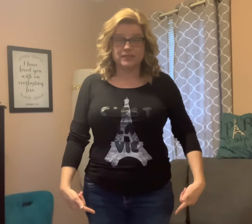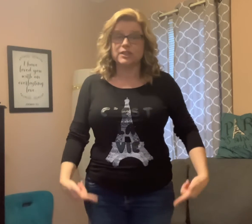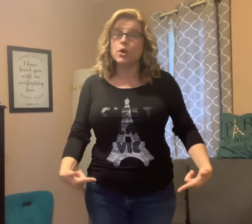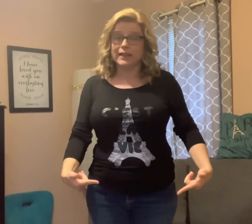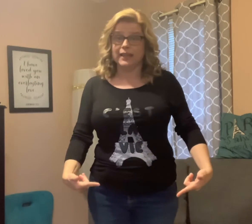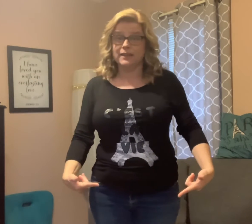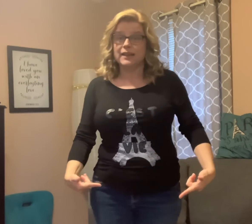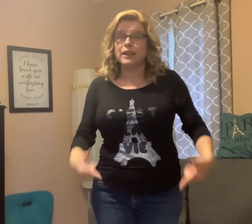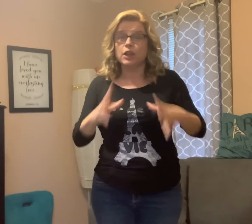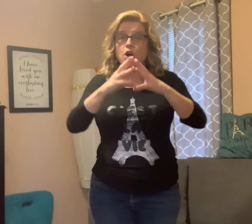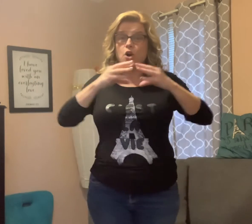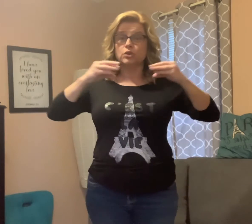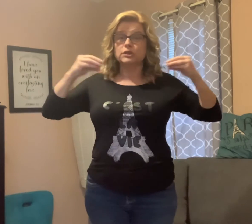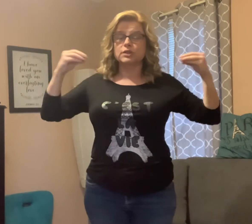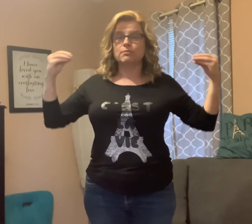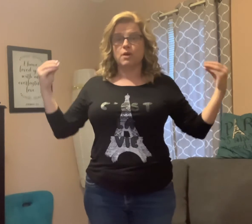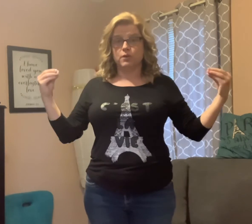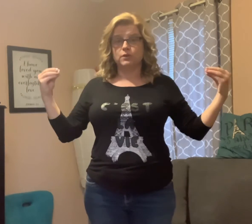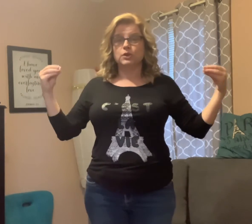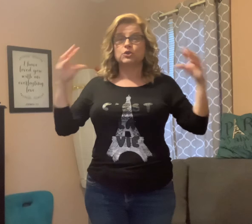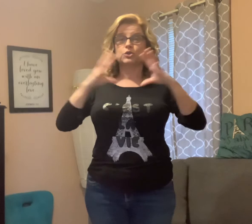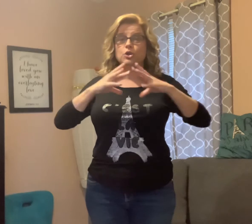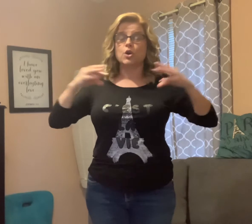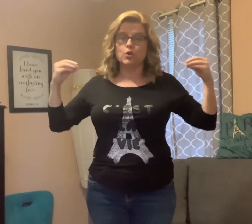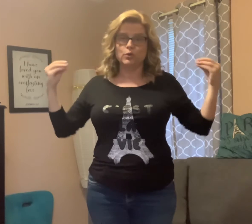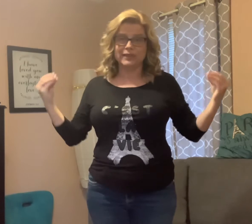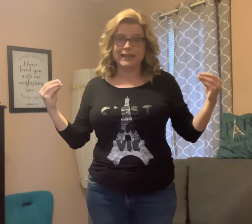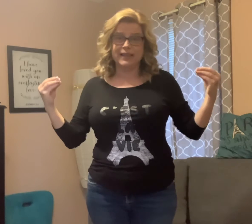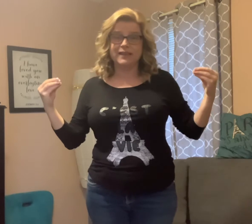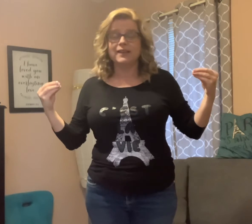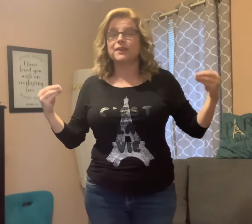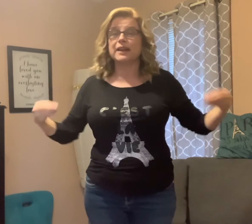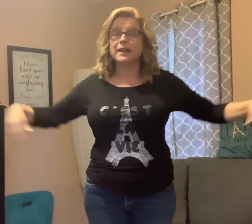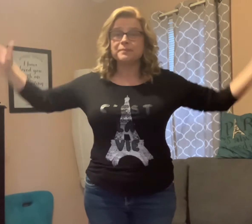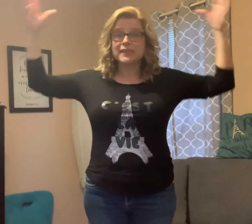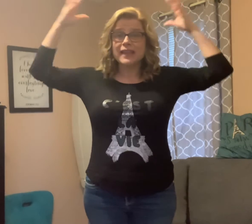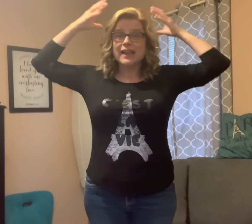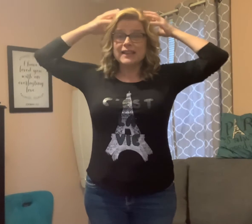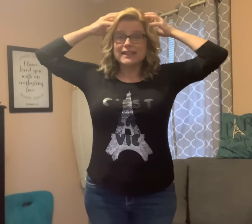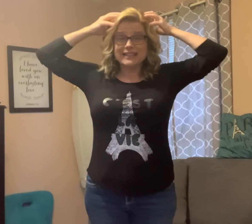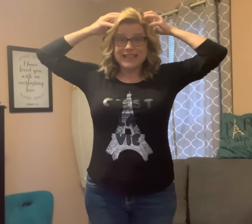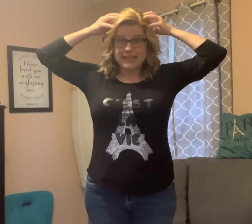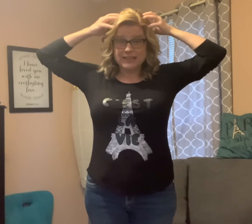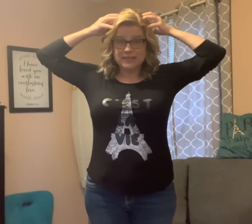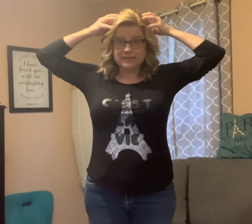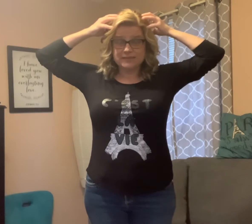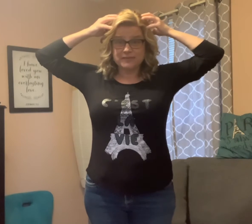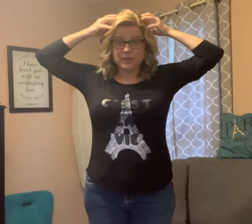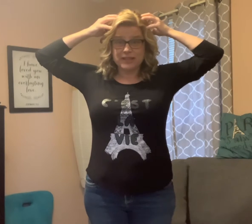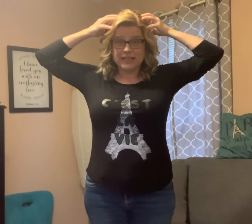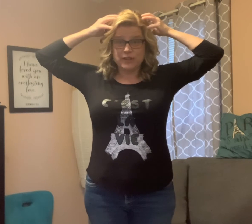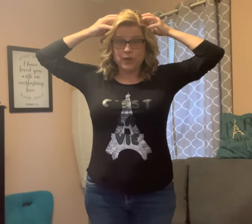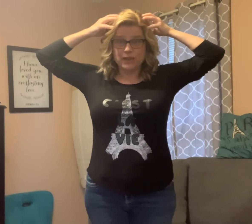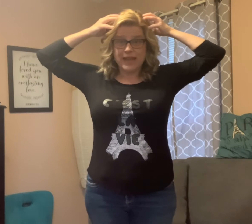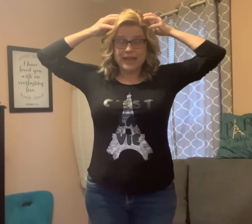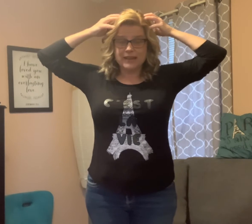Slowly. Lentement. Slowly. Ready? La tête. We're going to need to know the head.